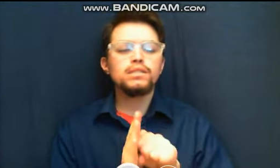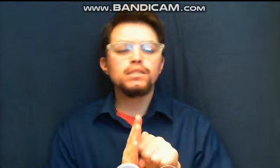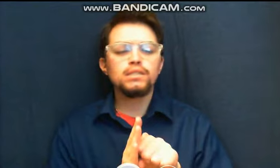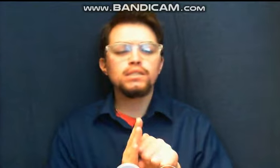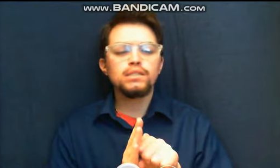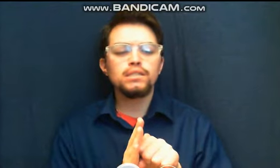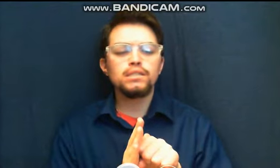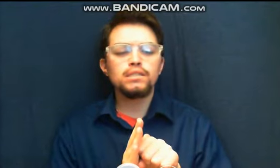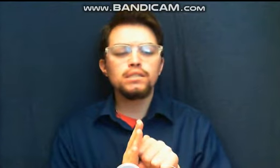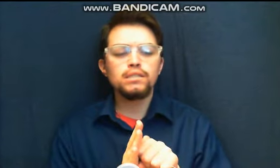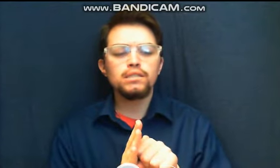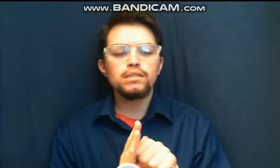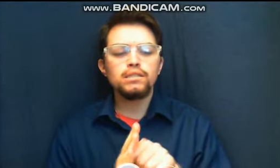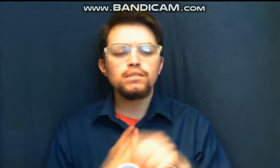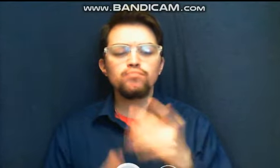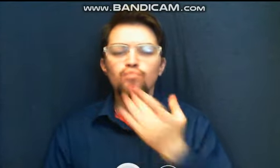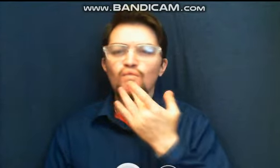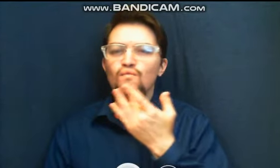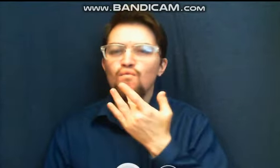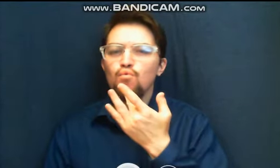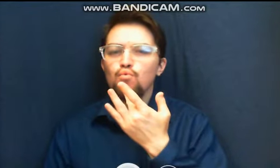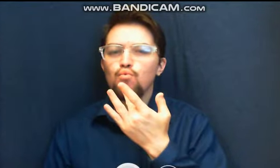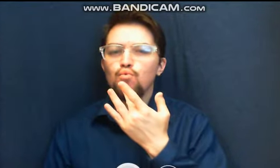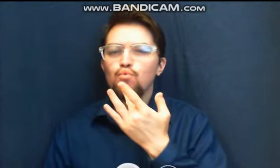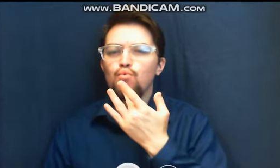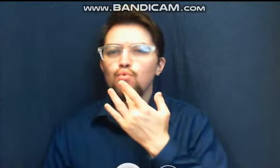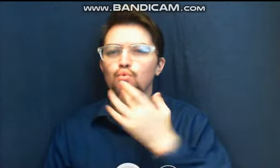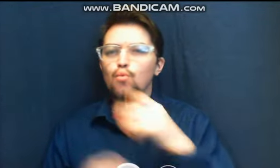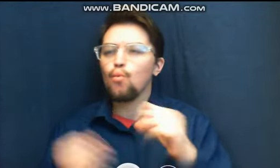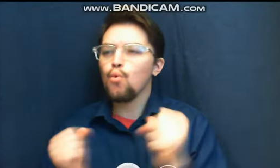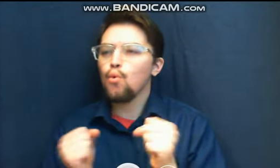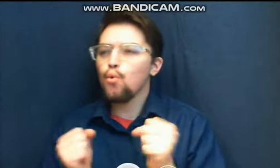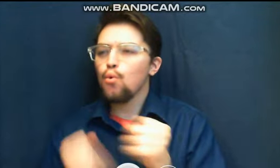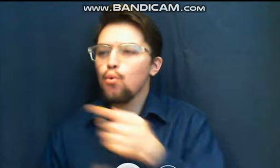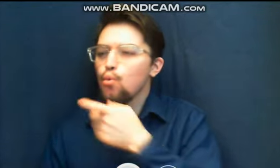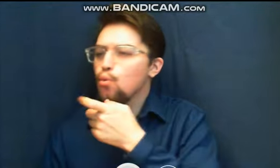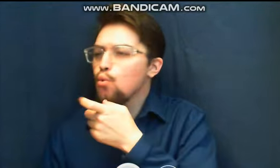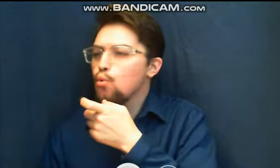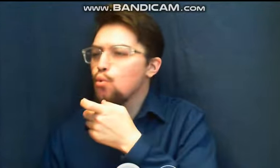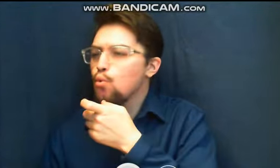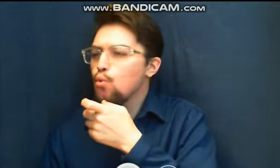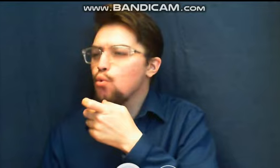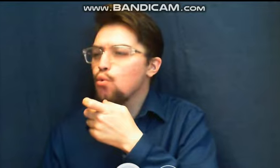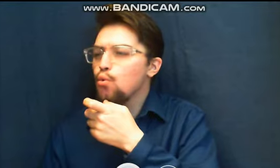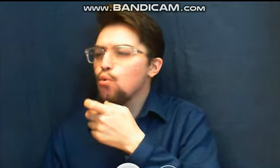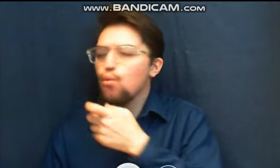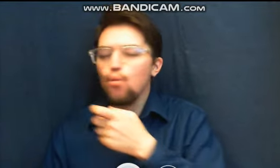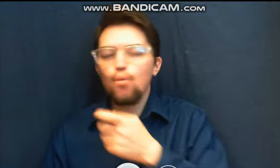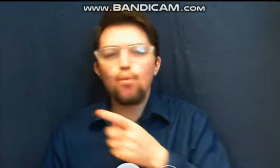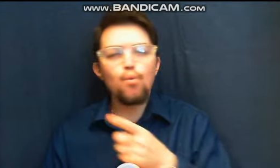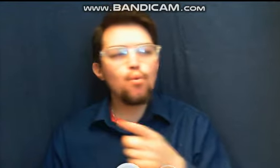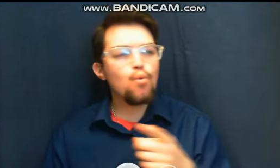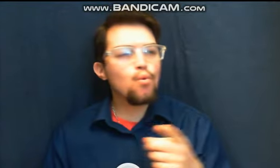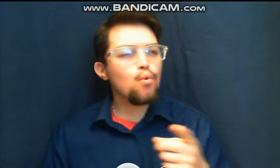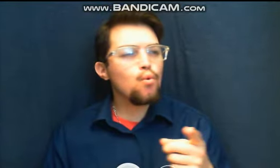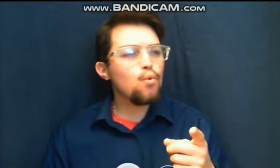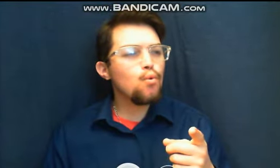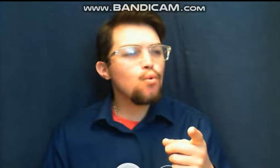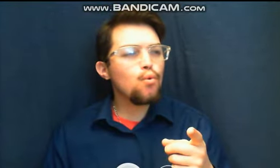better than any other season, I agree, thumbs down to winter, I don't